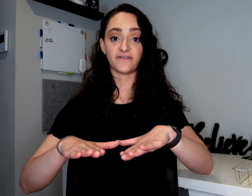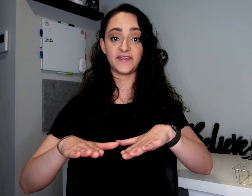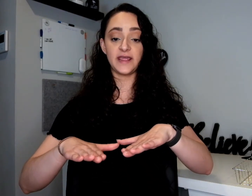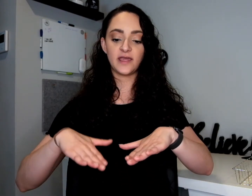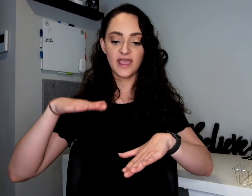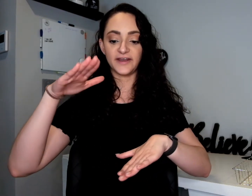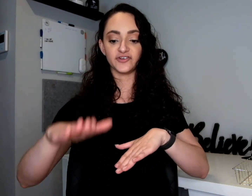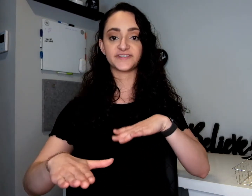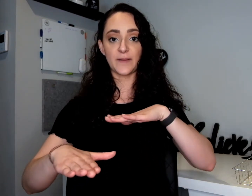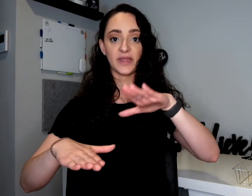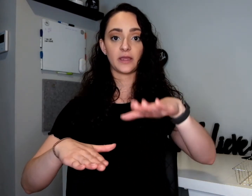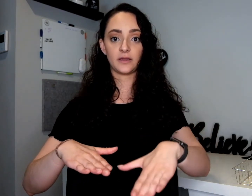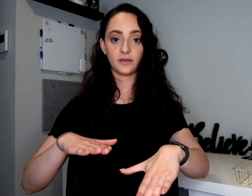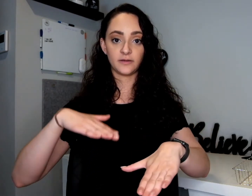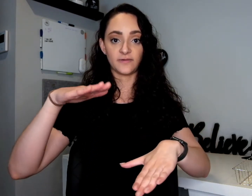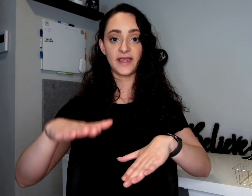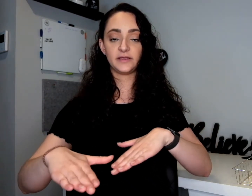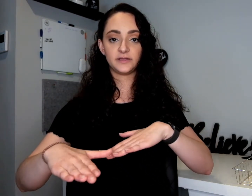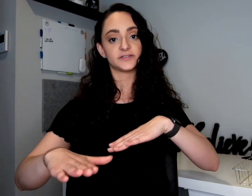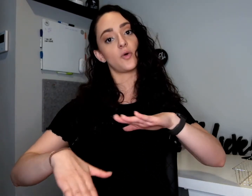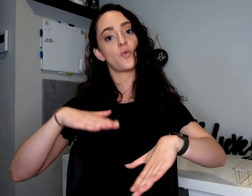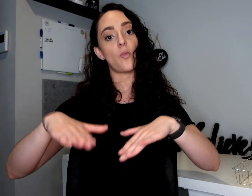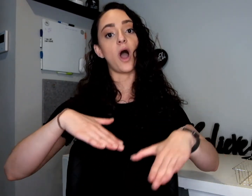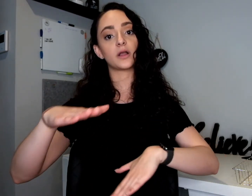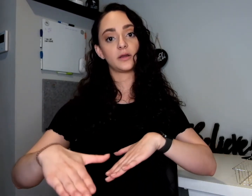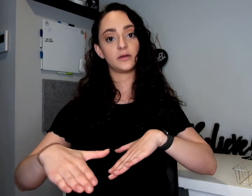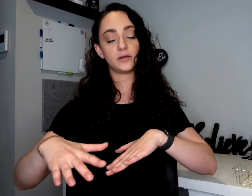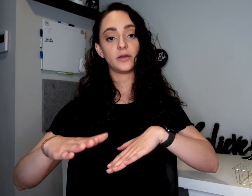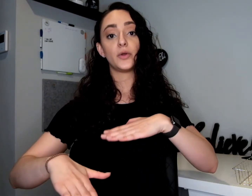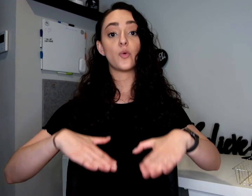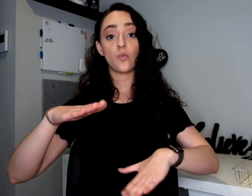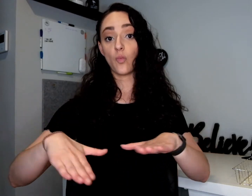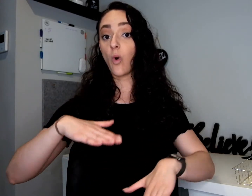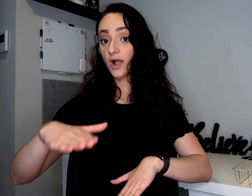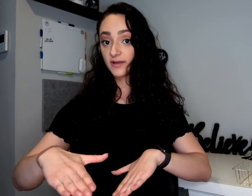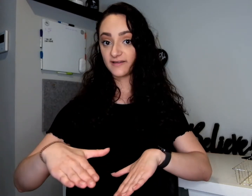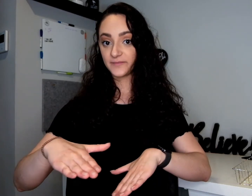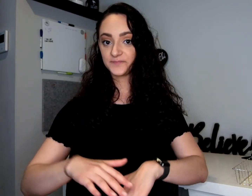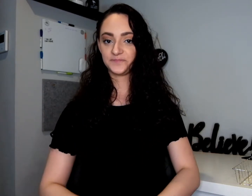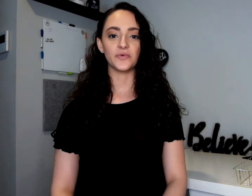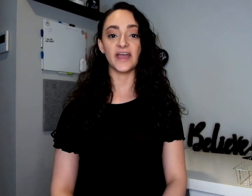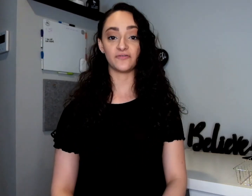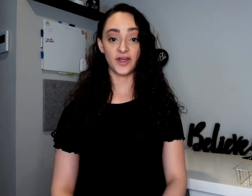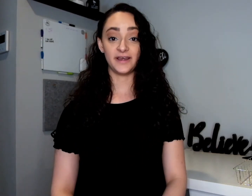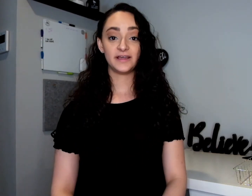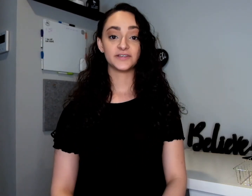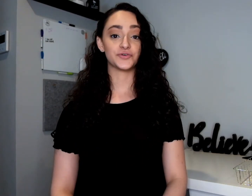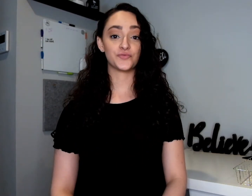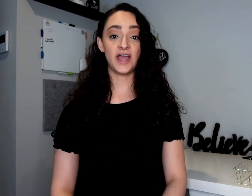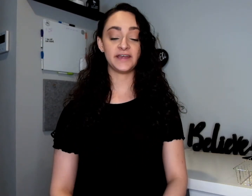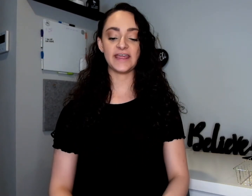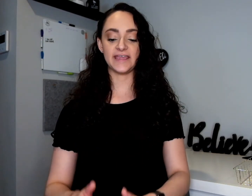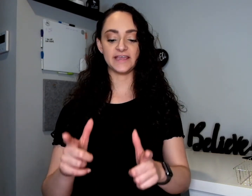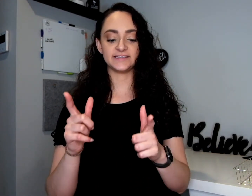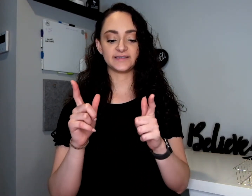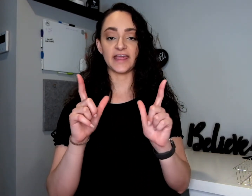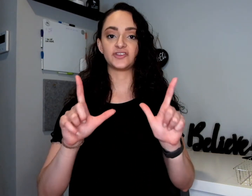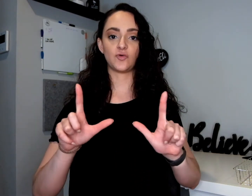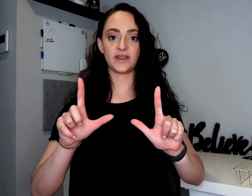feet and you're stepping. Right? So walk. Walk. We have run. So run is like 21,